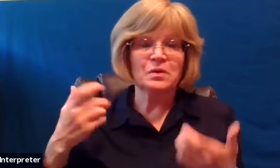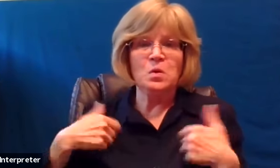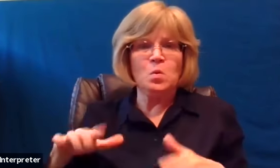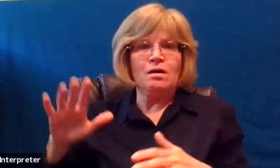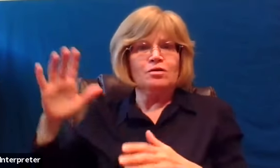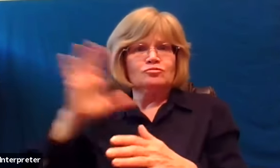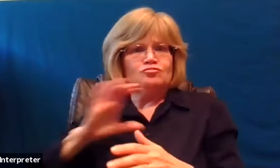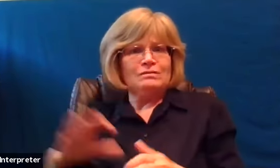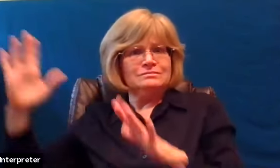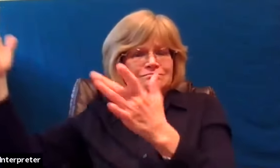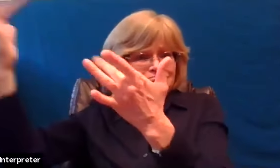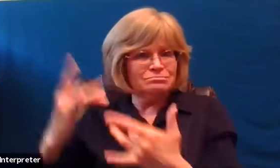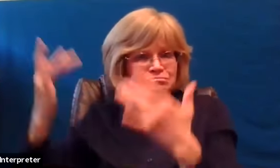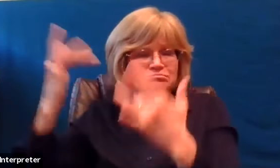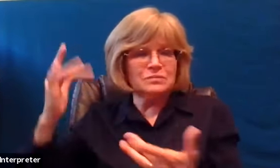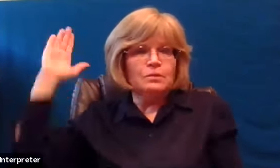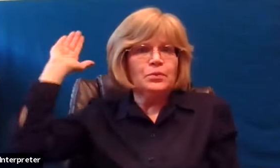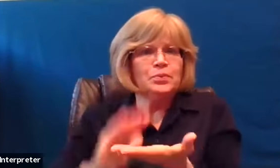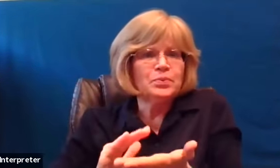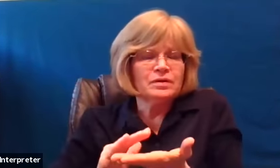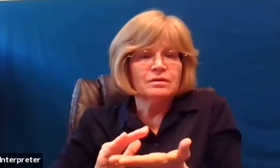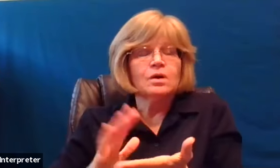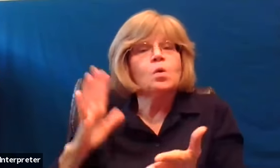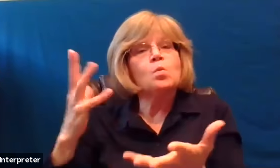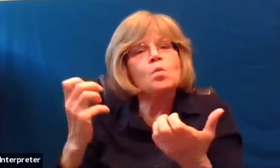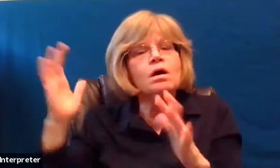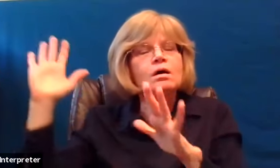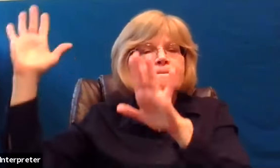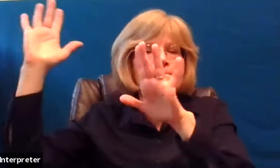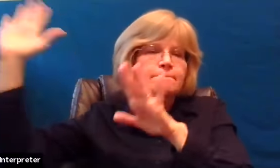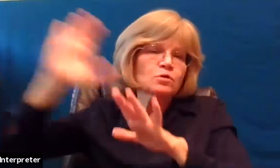or for others we want god's mercy to expand